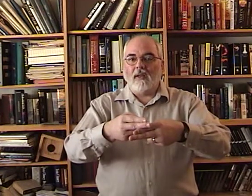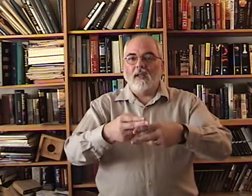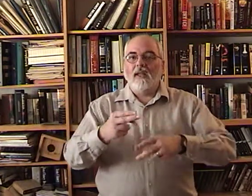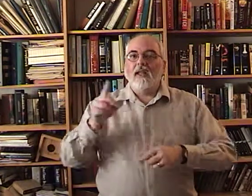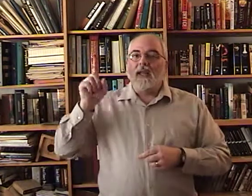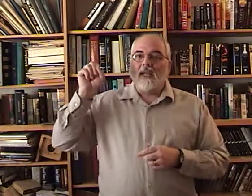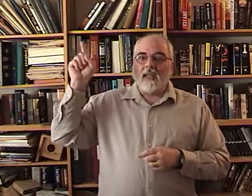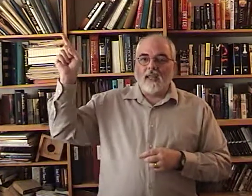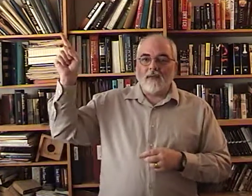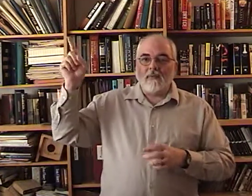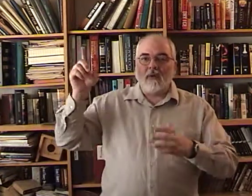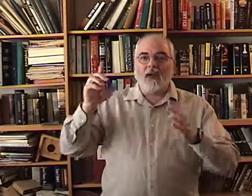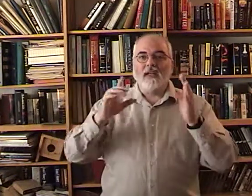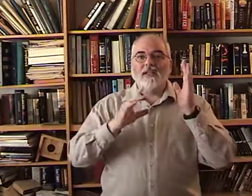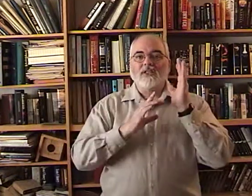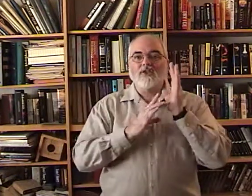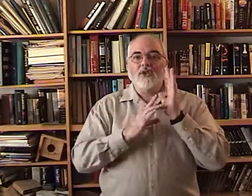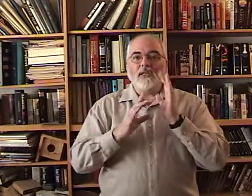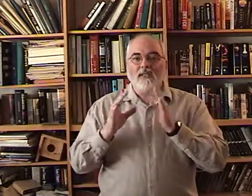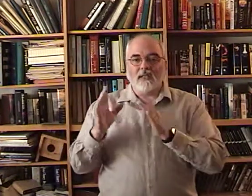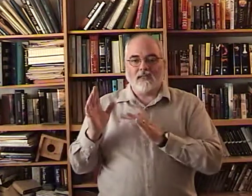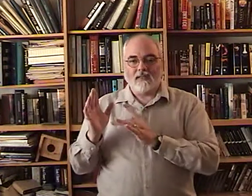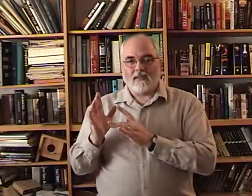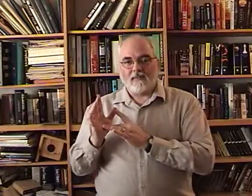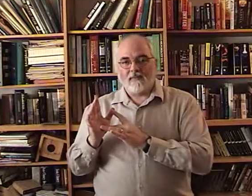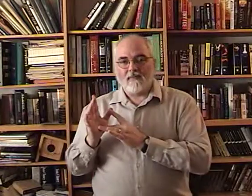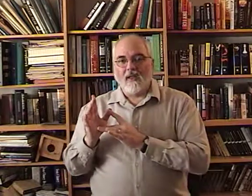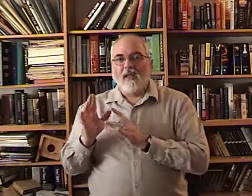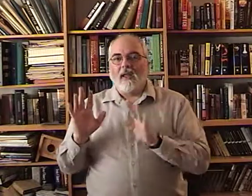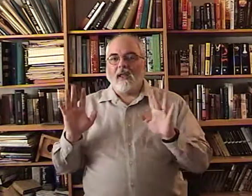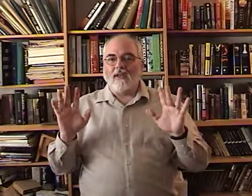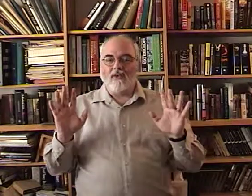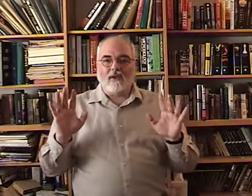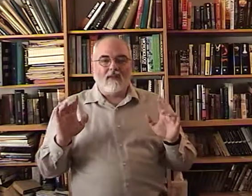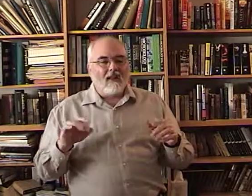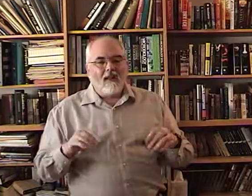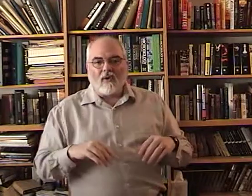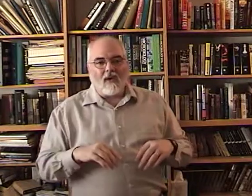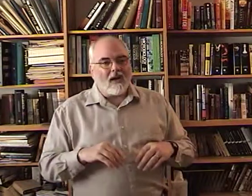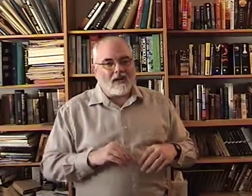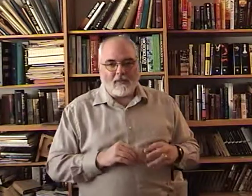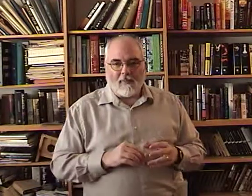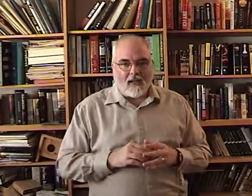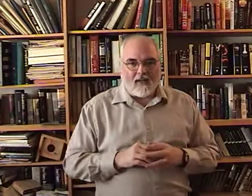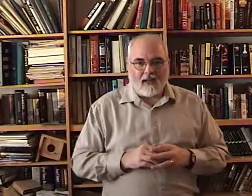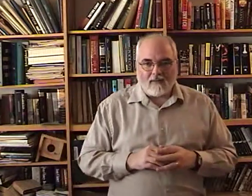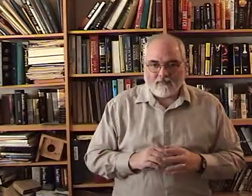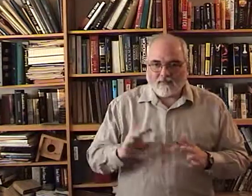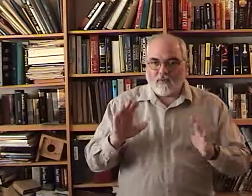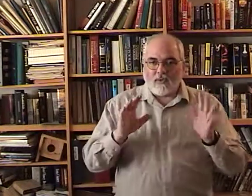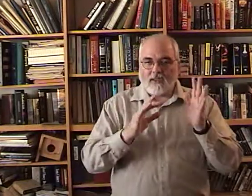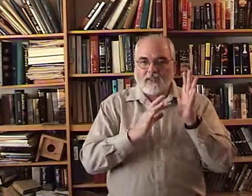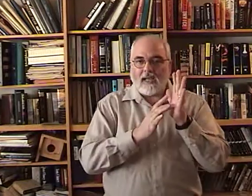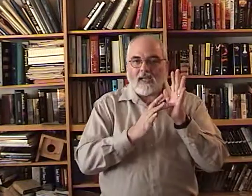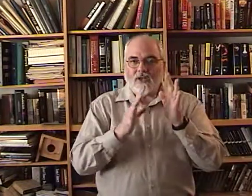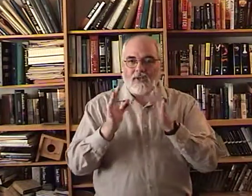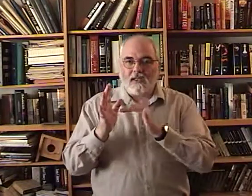Him Jesus. And G. We're not going to spell it out. We're just going to sign it Jesus.